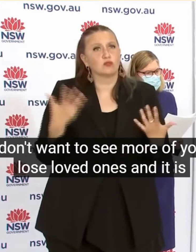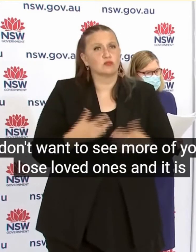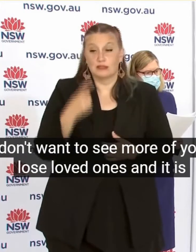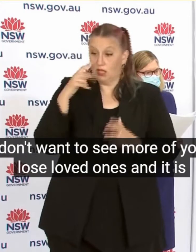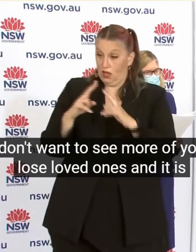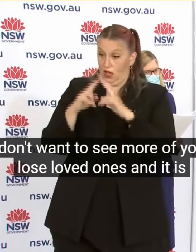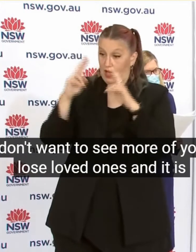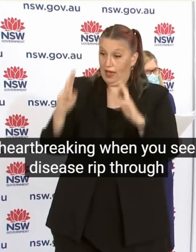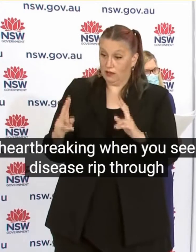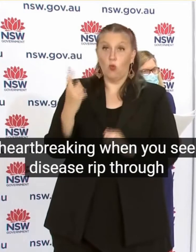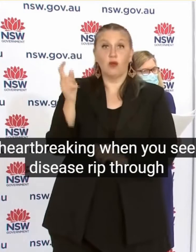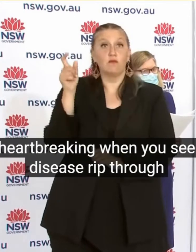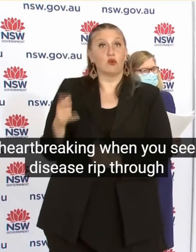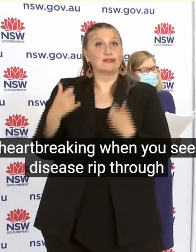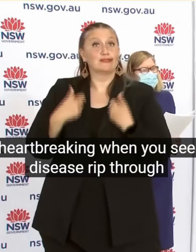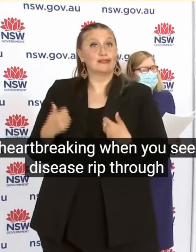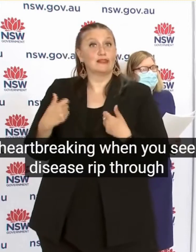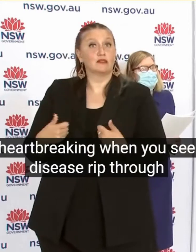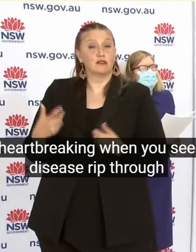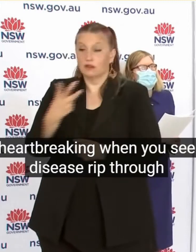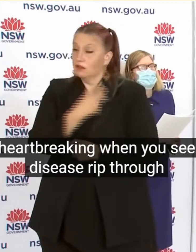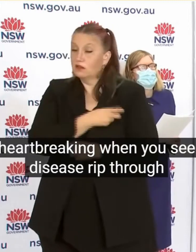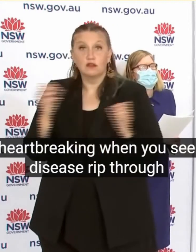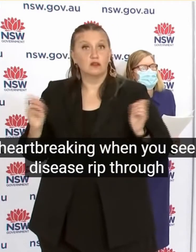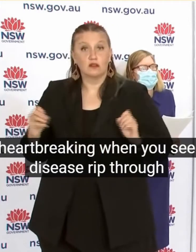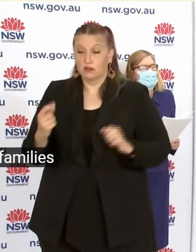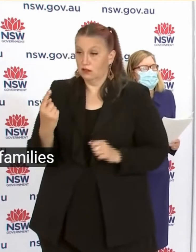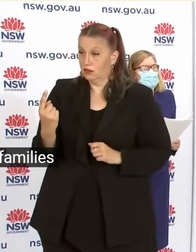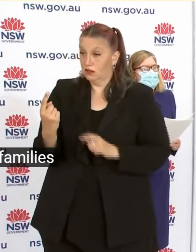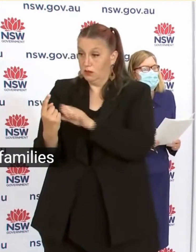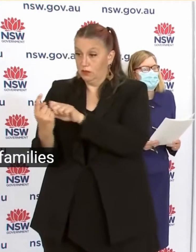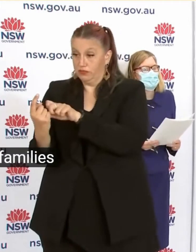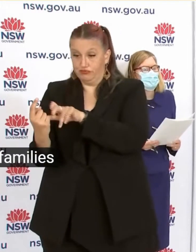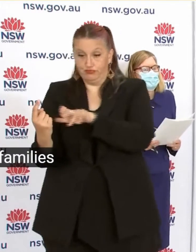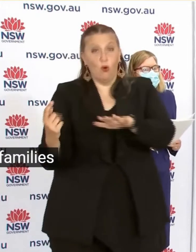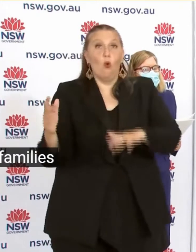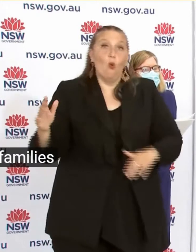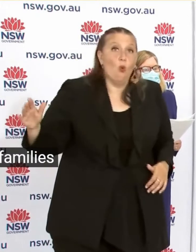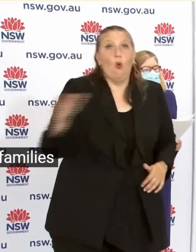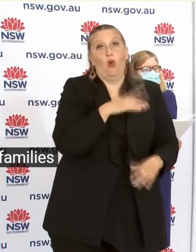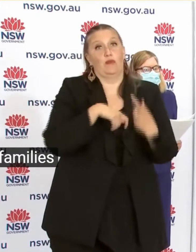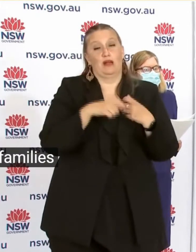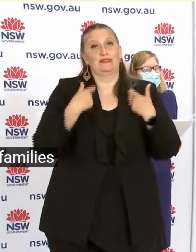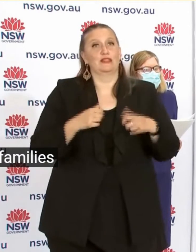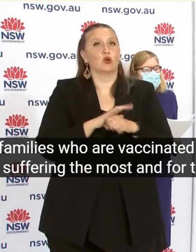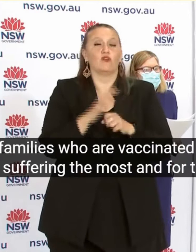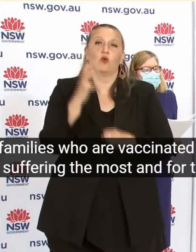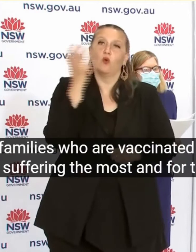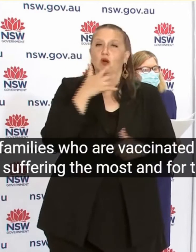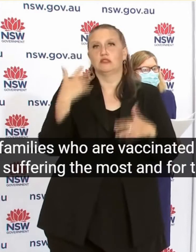families Families who are unvaccinated are suffering the most And for this reason